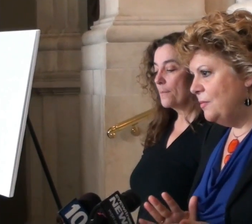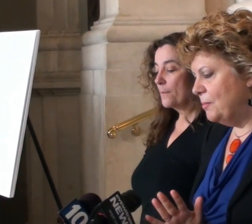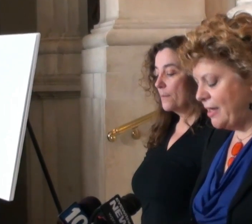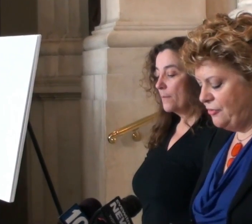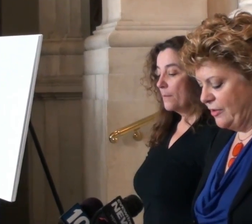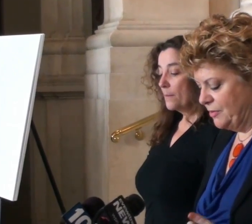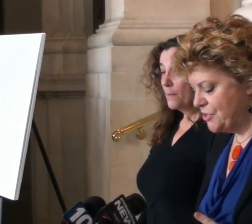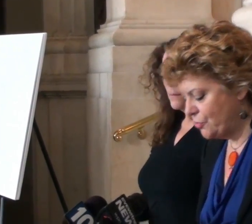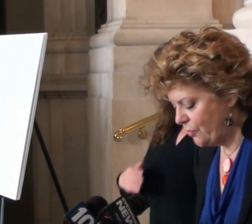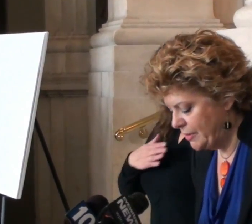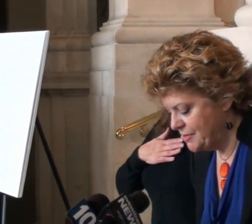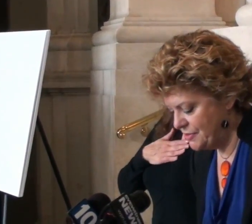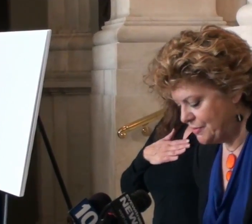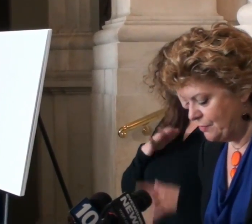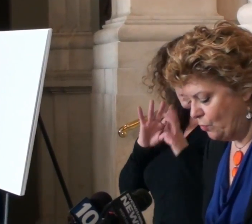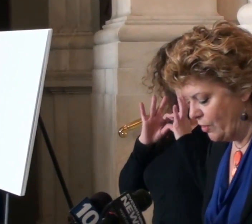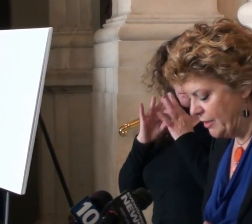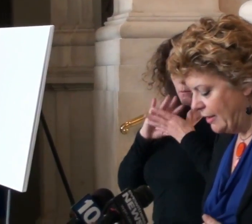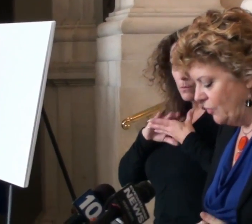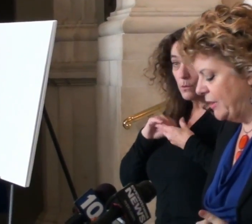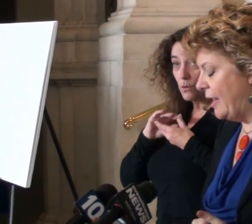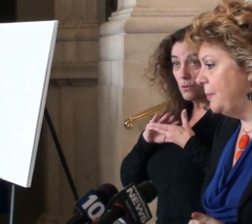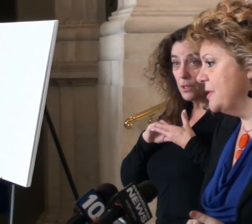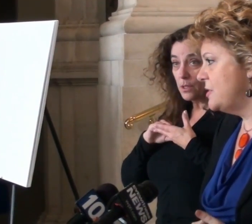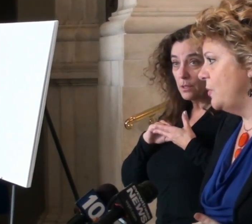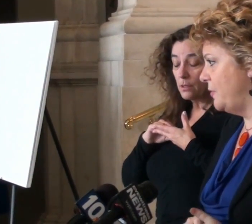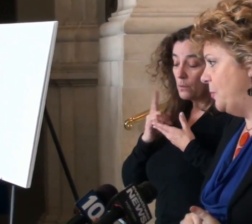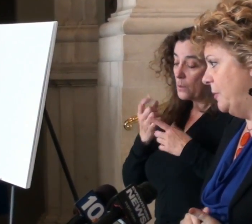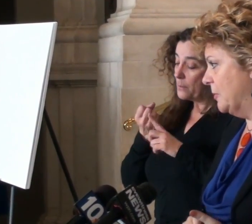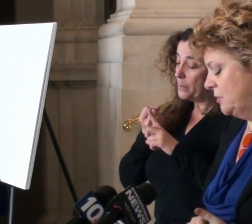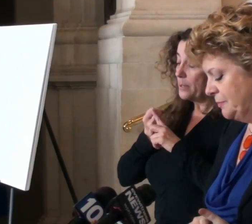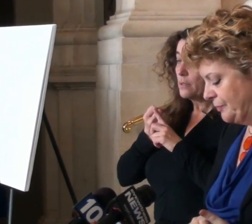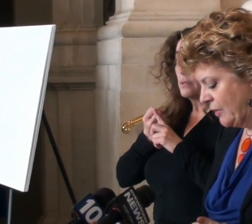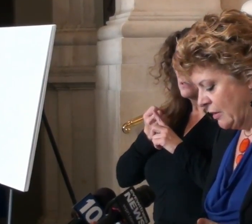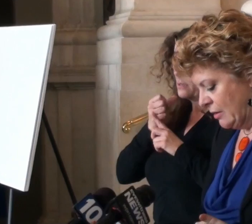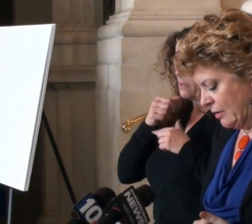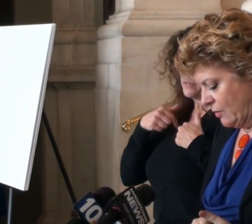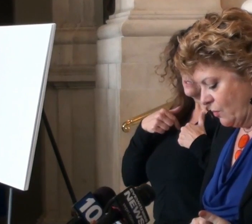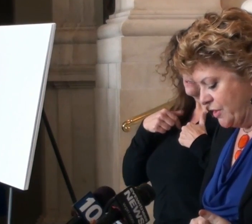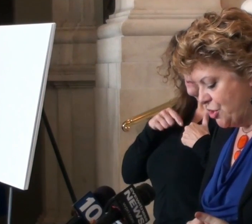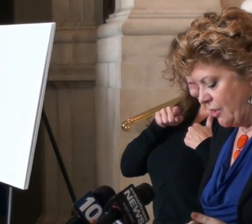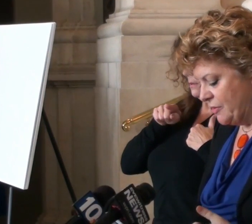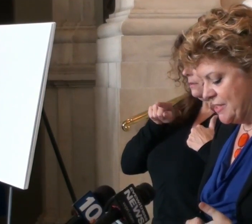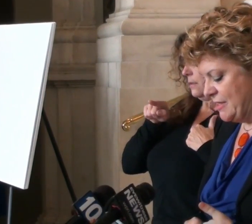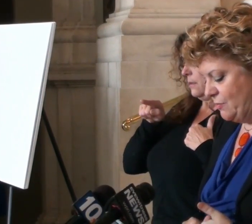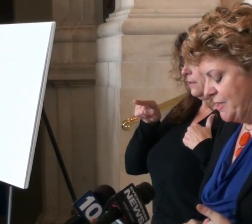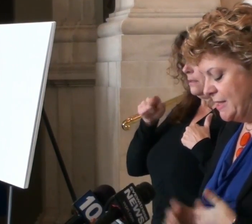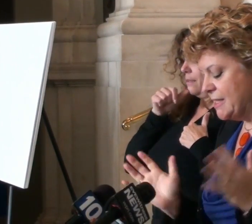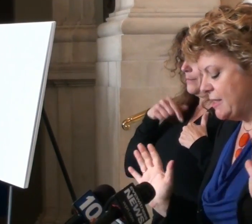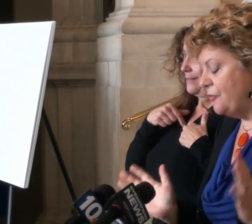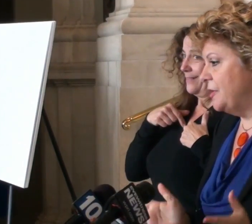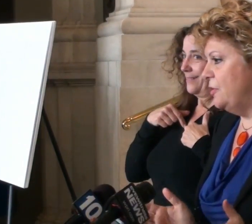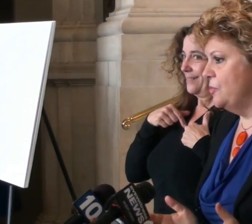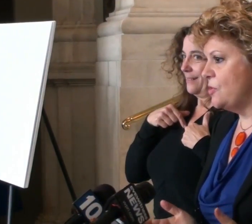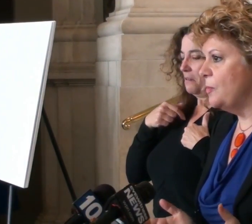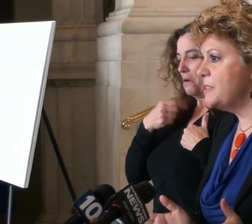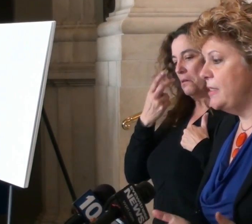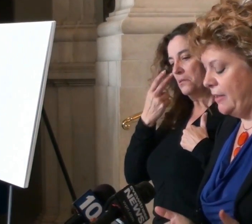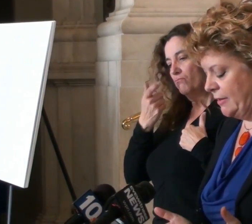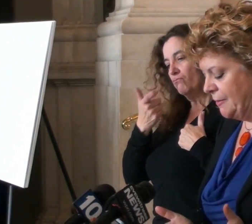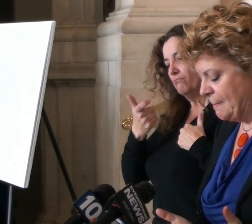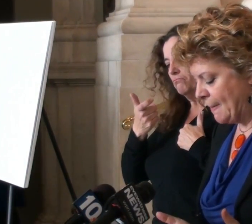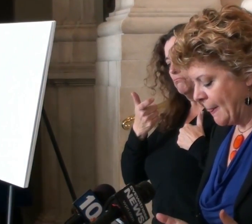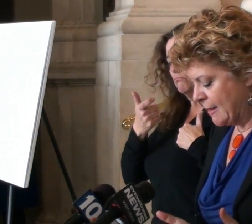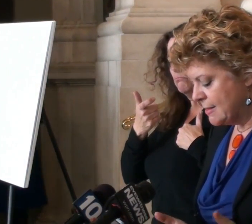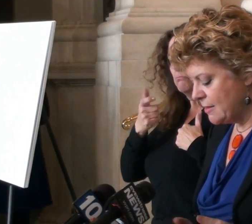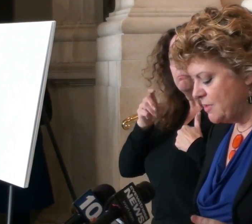My family story is one that only happens to other people. We see the stuff on the news almost